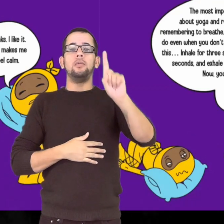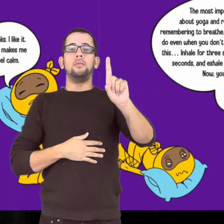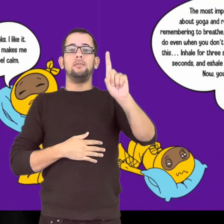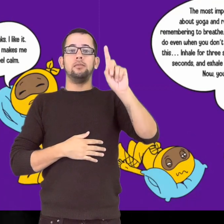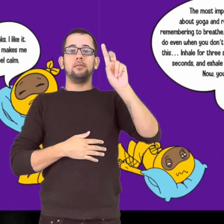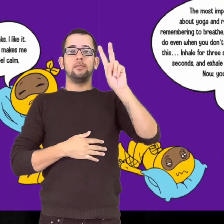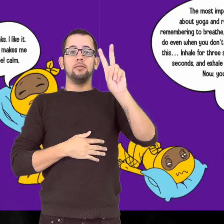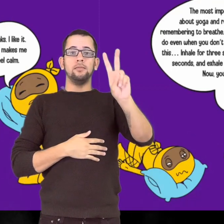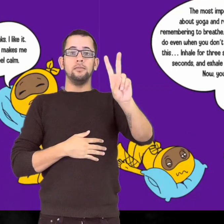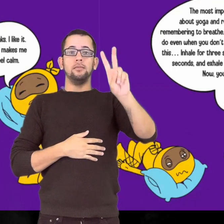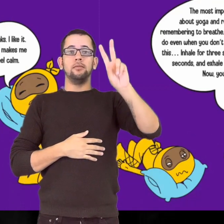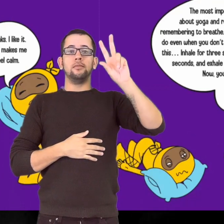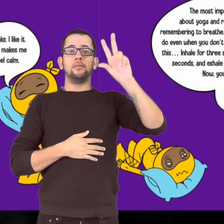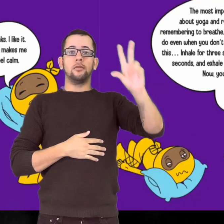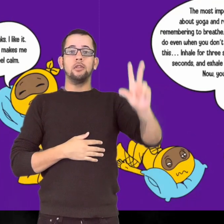Hold for 3 seconds.